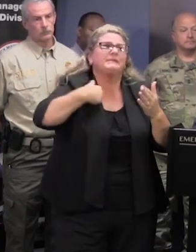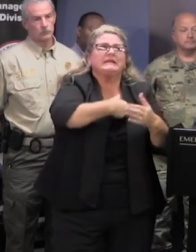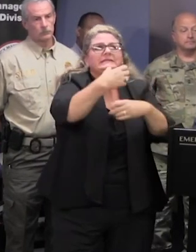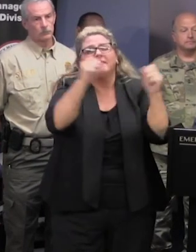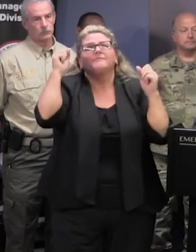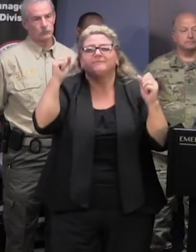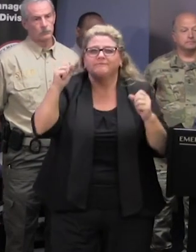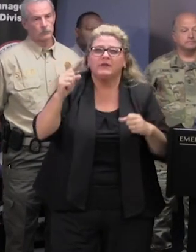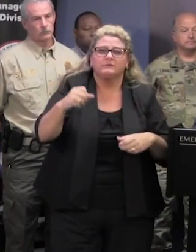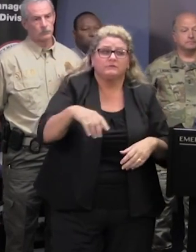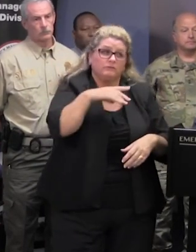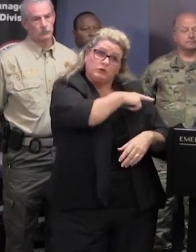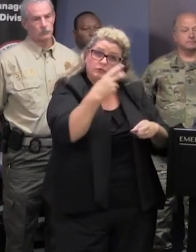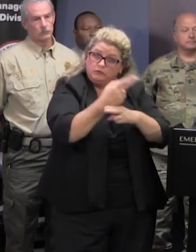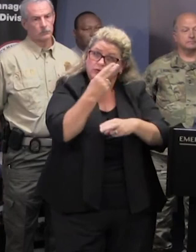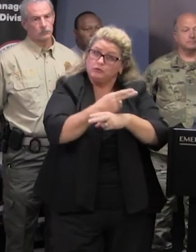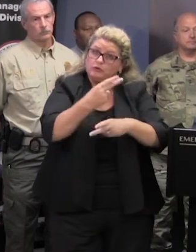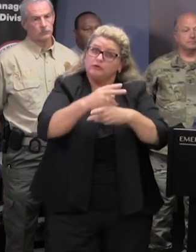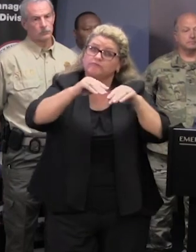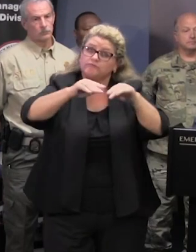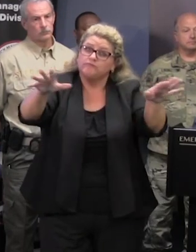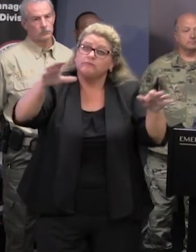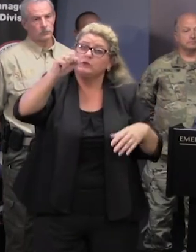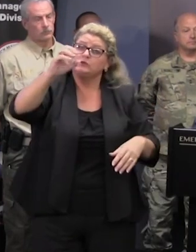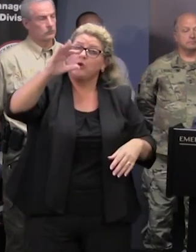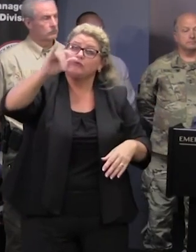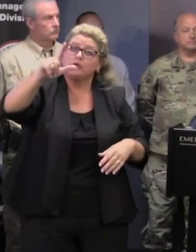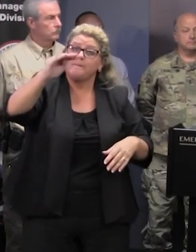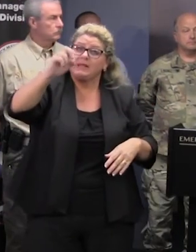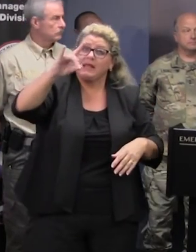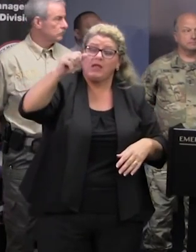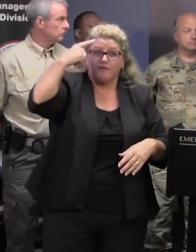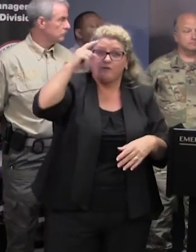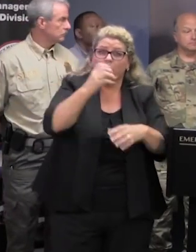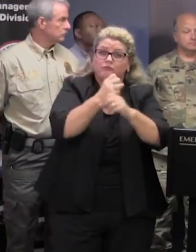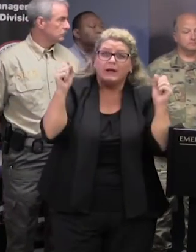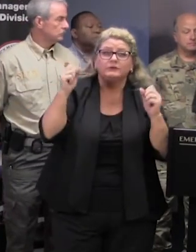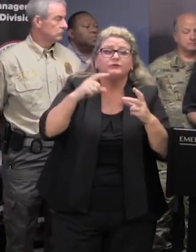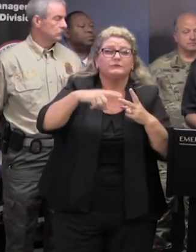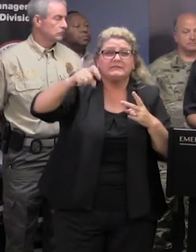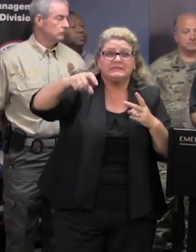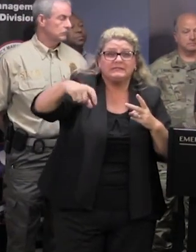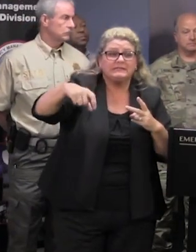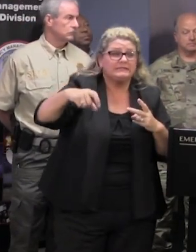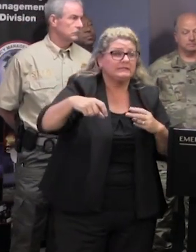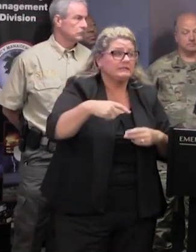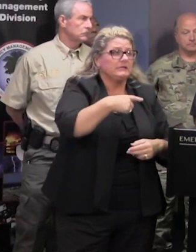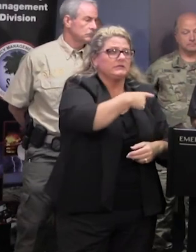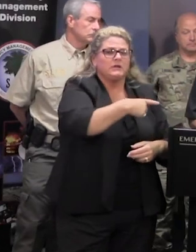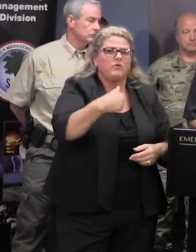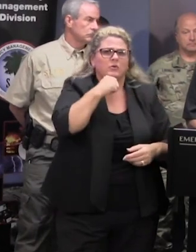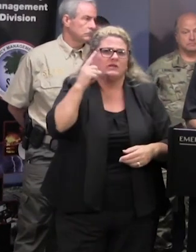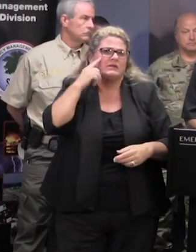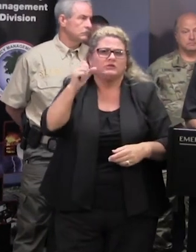utilized social media to get needs to people or have rescues stenson uh i'm not aware that we've done that